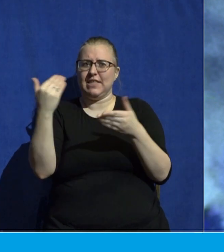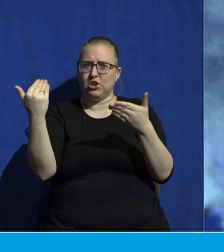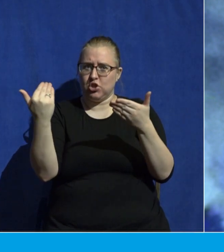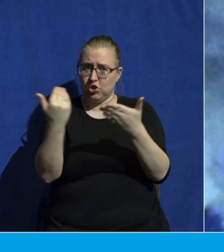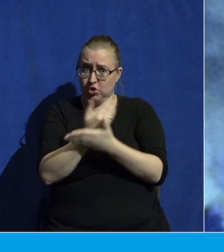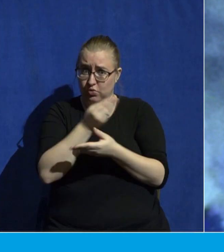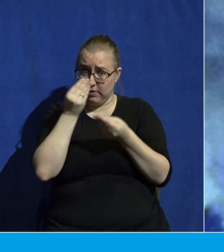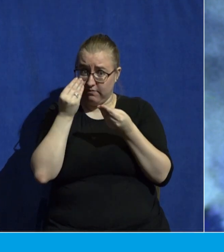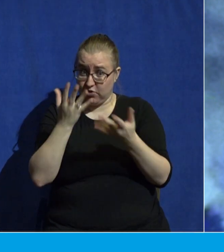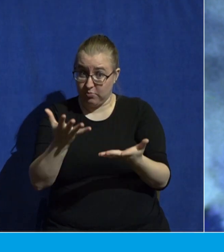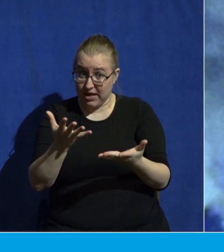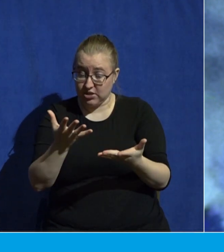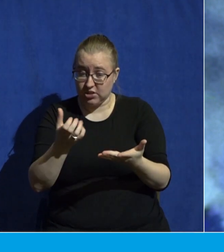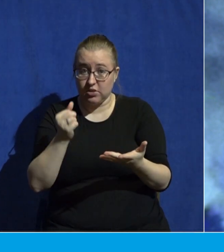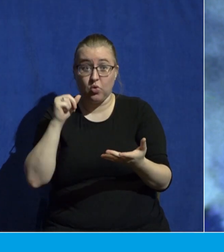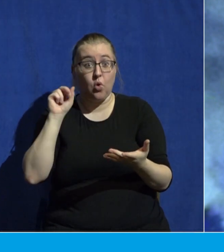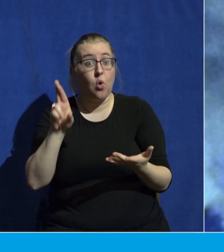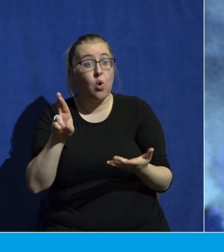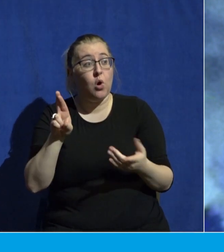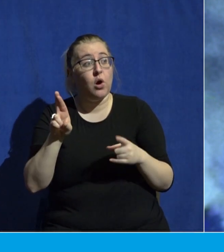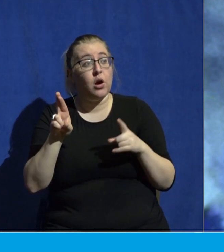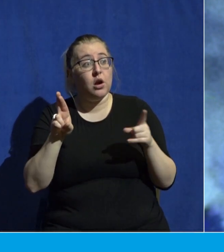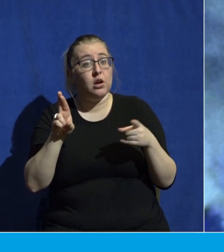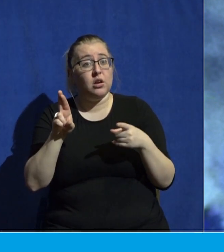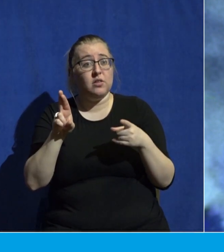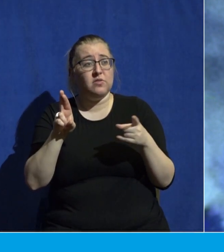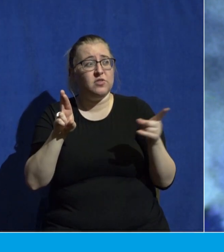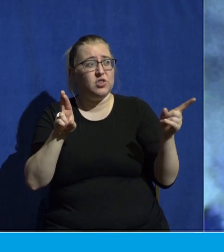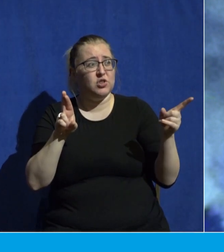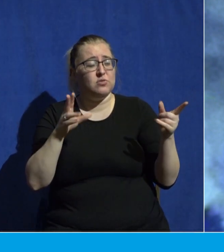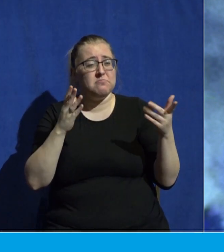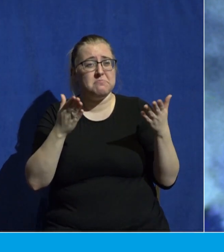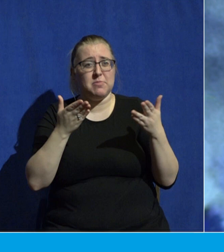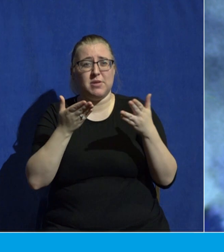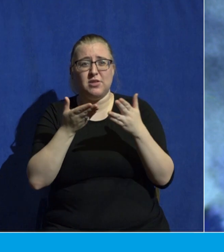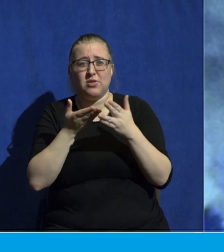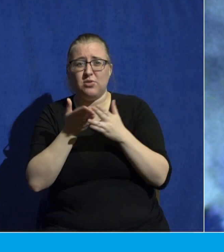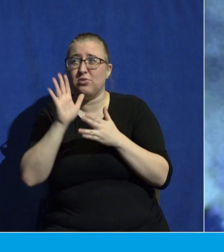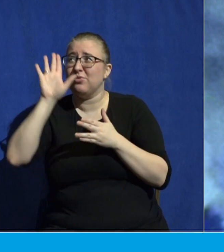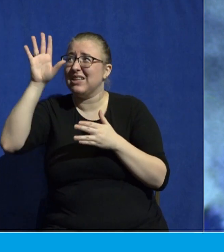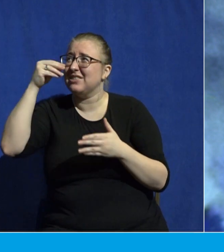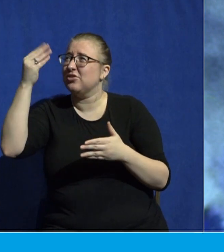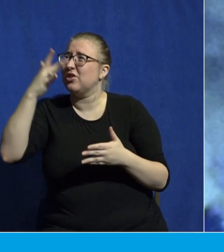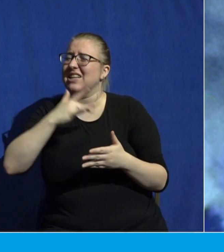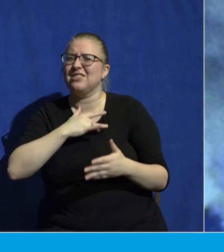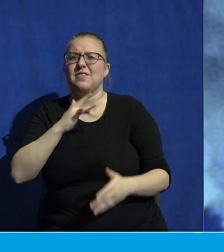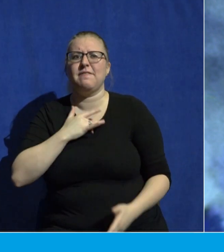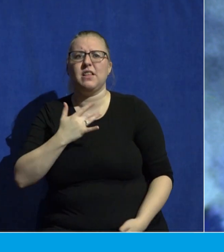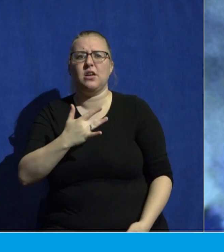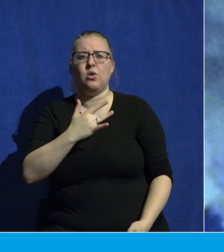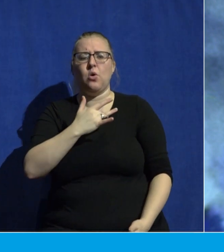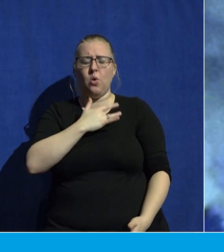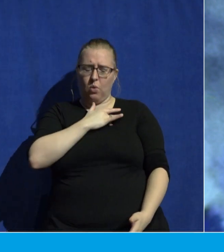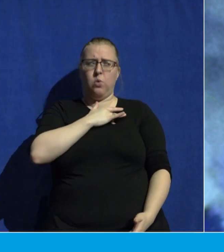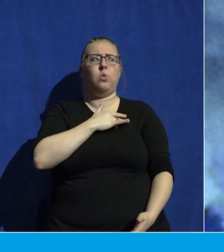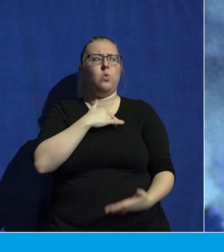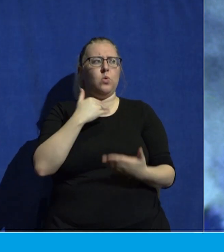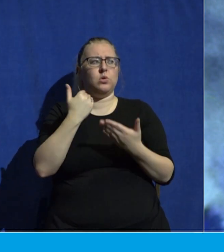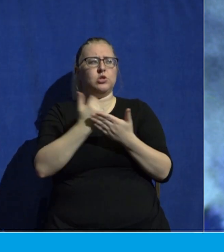or for those of you, by God's grace, this is landing on your hearts in a fresh way. That just stopped you